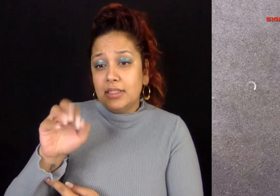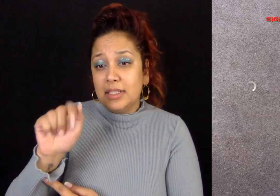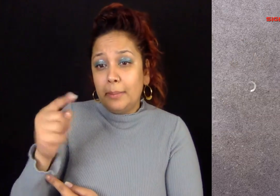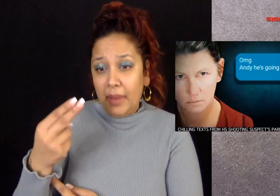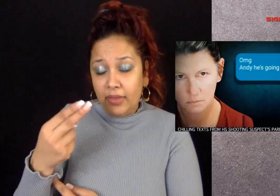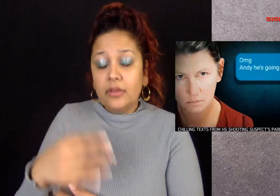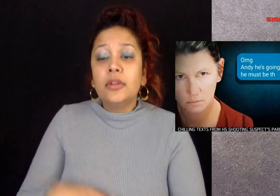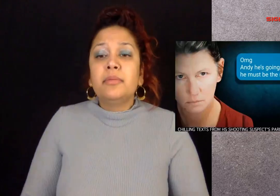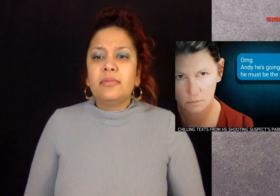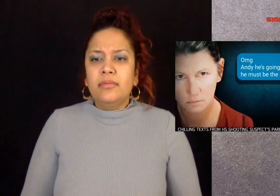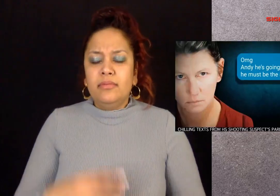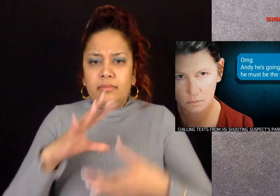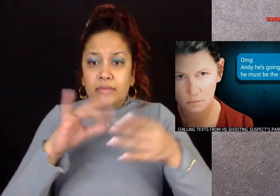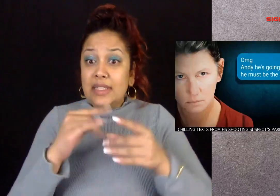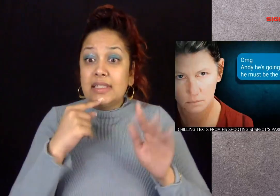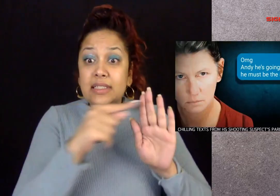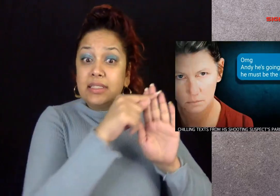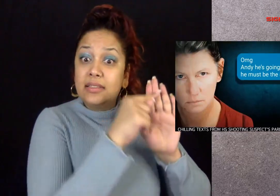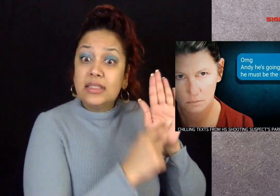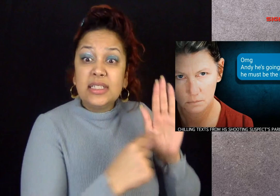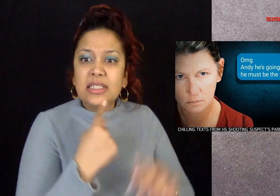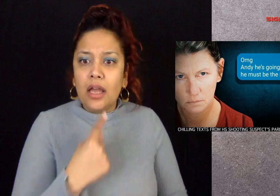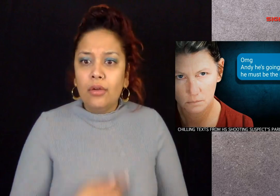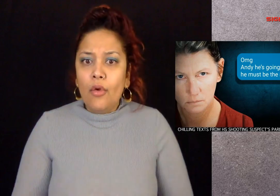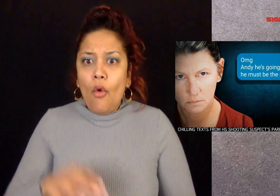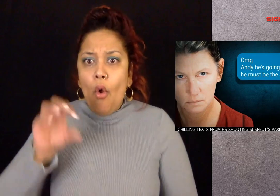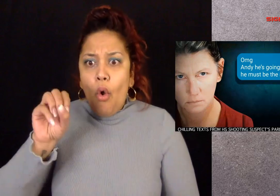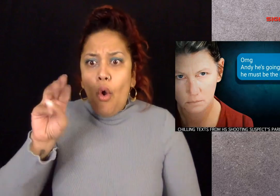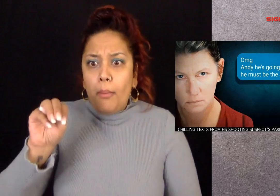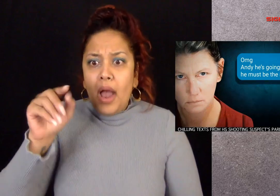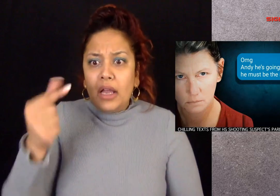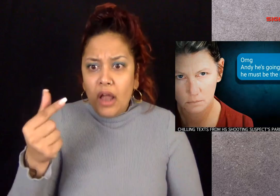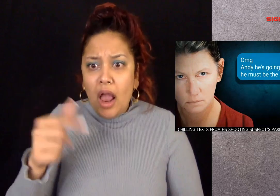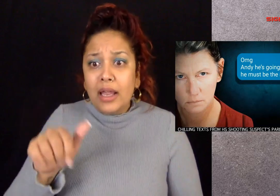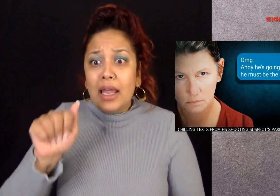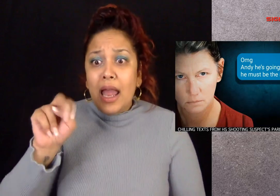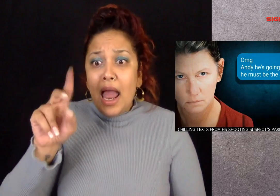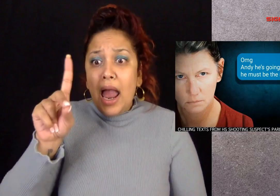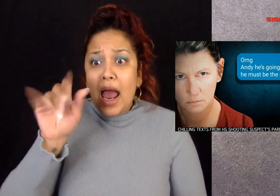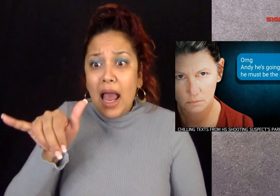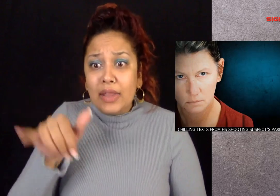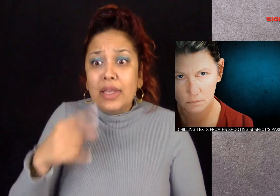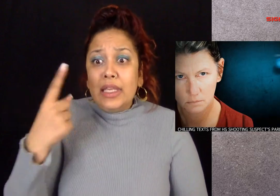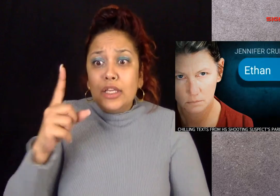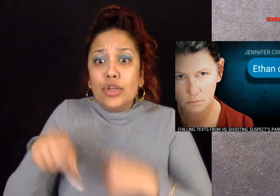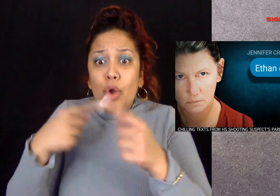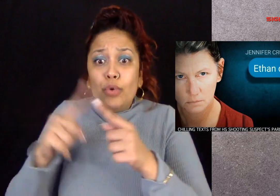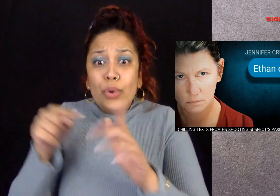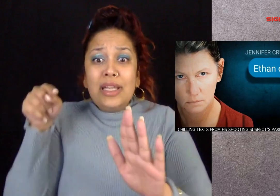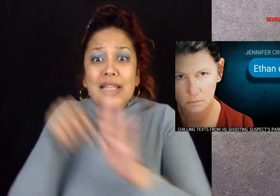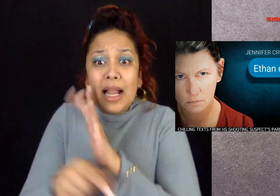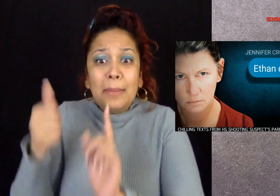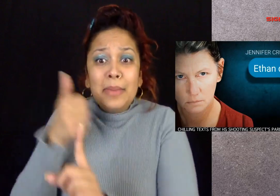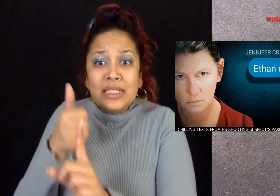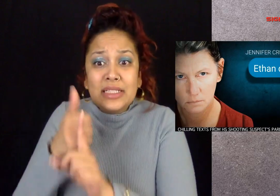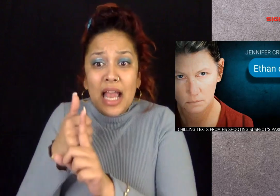She texted to her boss Andy Smith, OMG Andy he's going to kill himself.